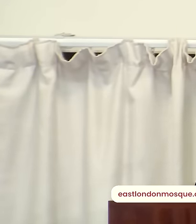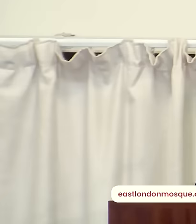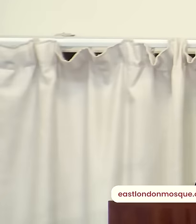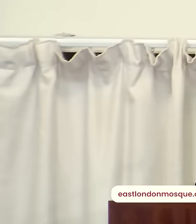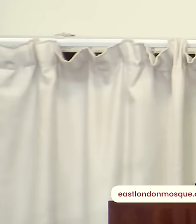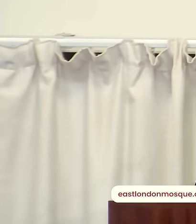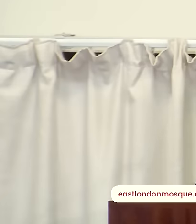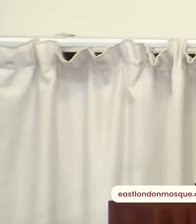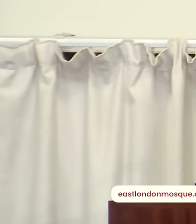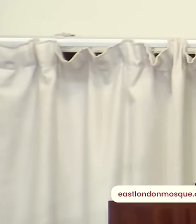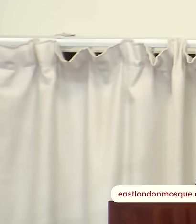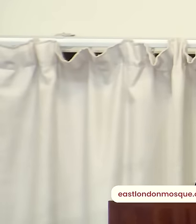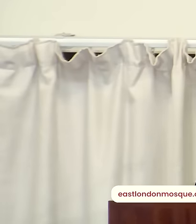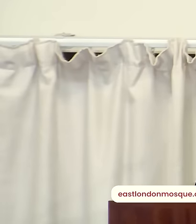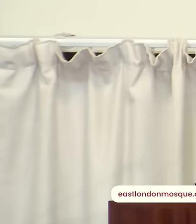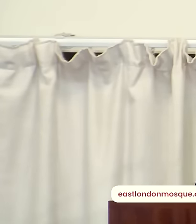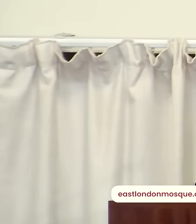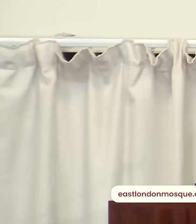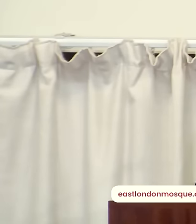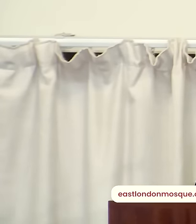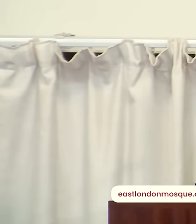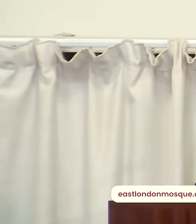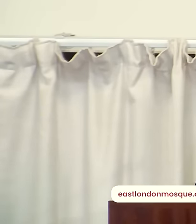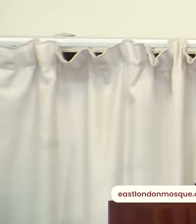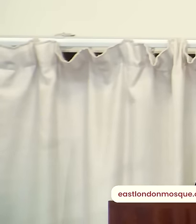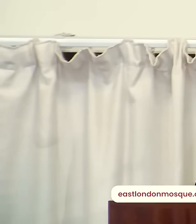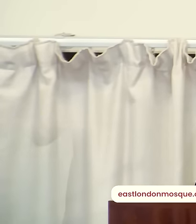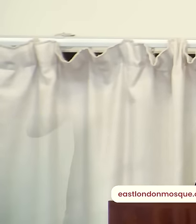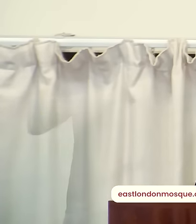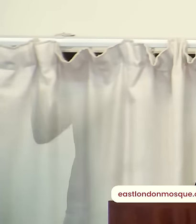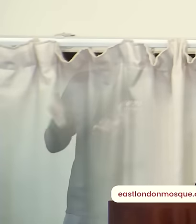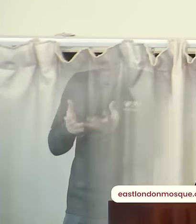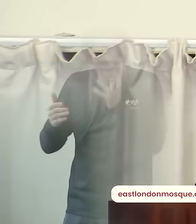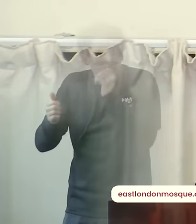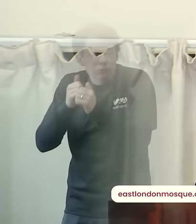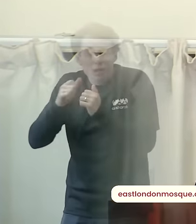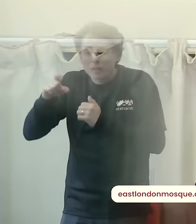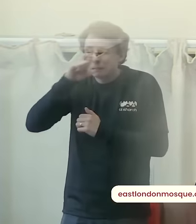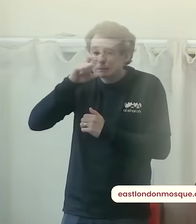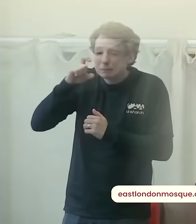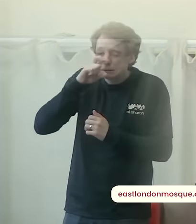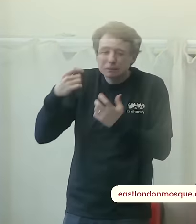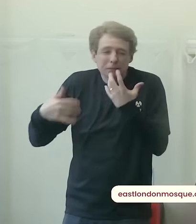happening to our brothers and sisters across the globe more so in ghazza and in palestine